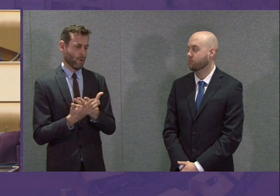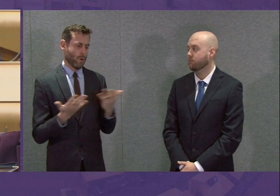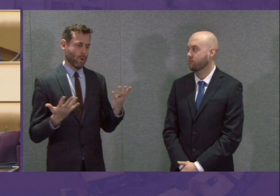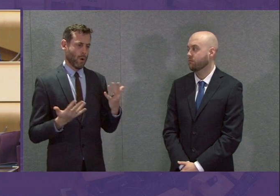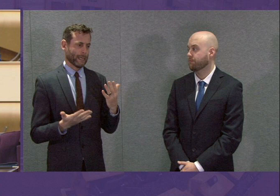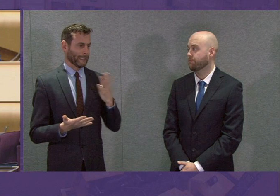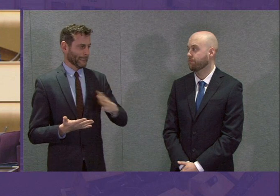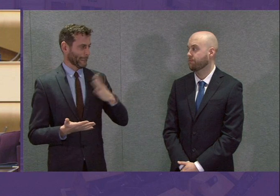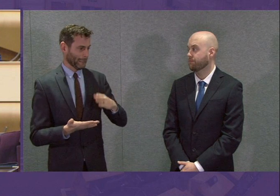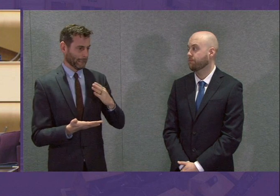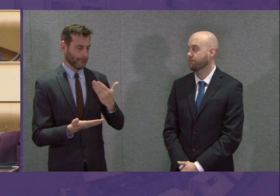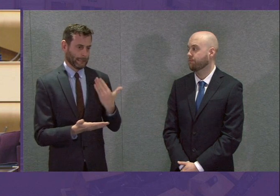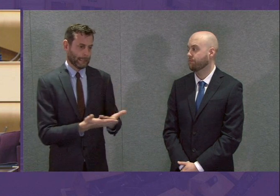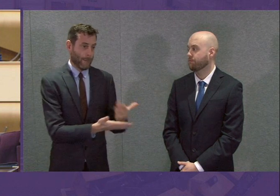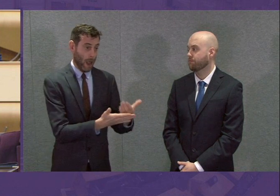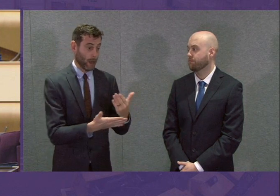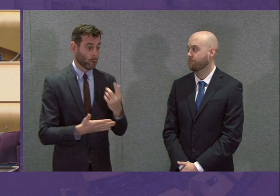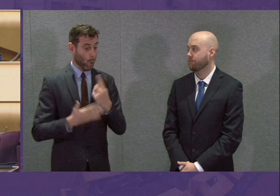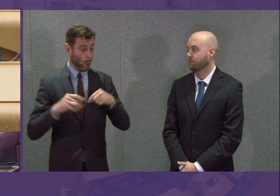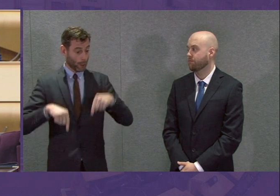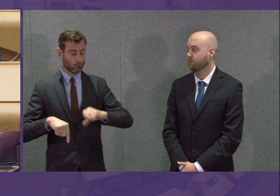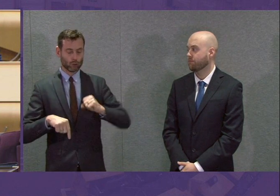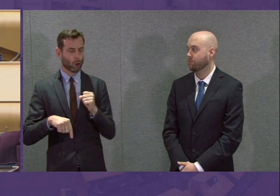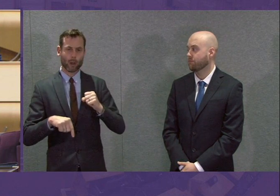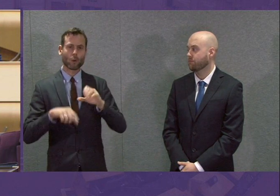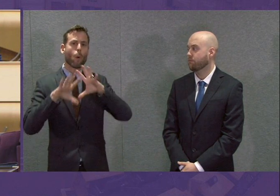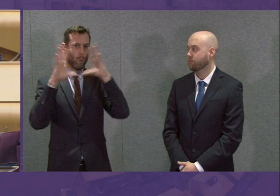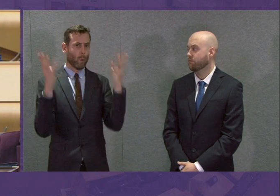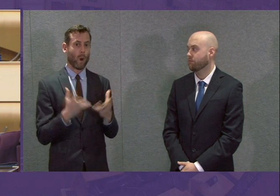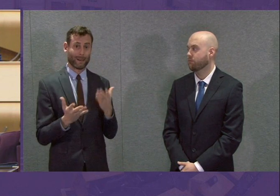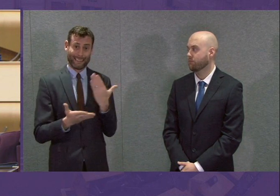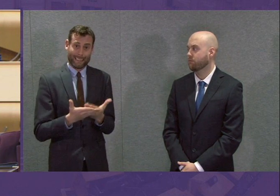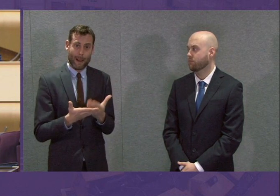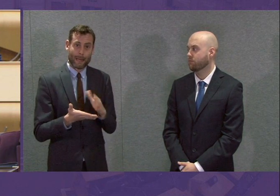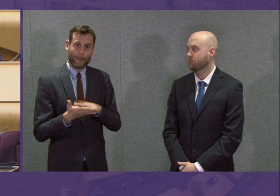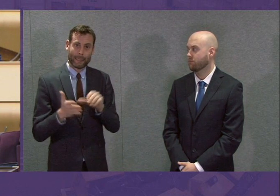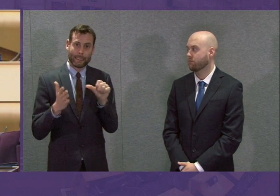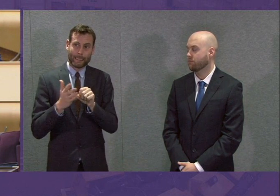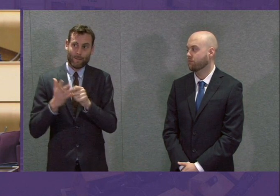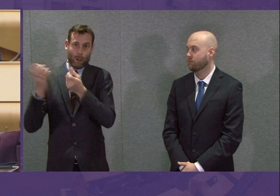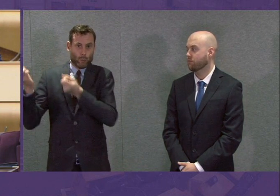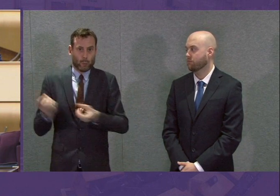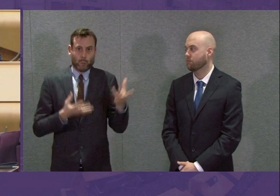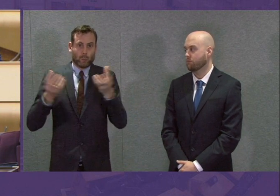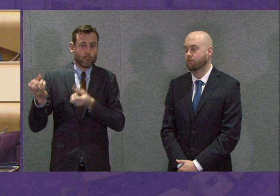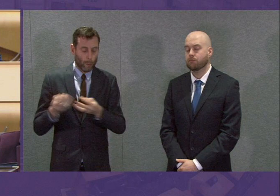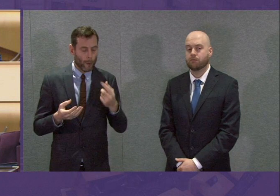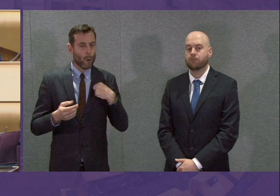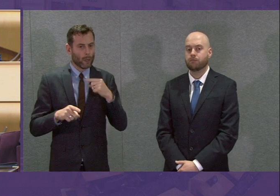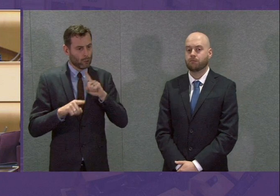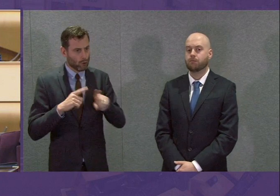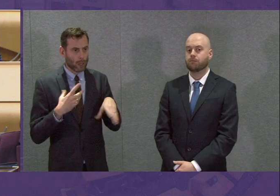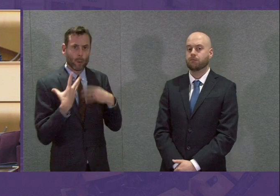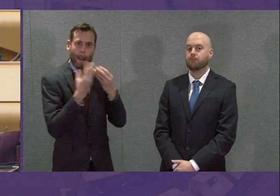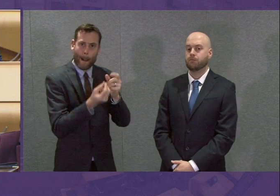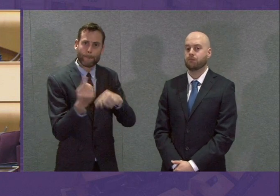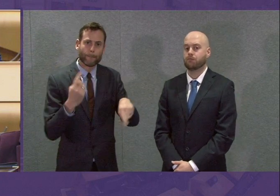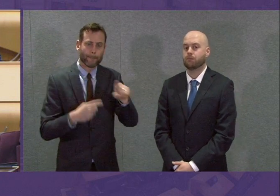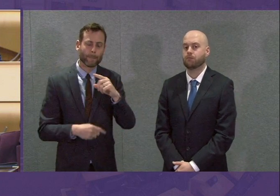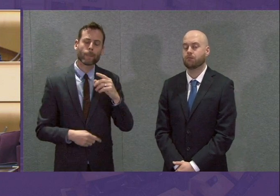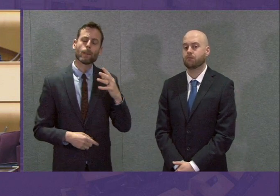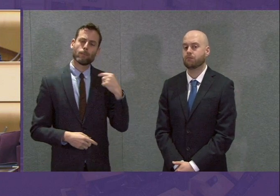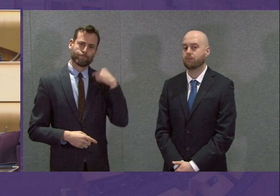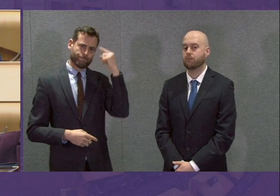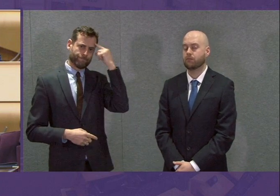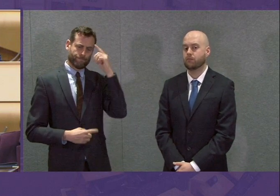but globally right now. But we must do everything we can to support those on the frontline. We always owe our frontline health and social